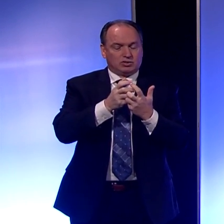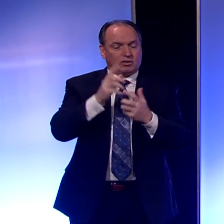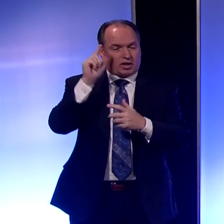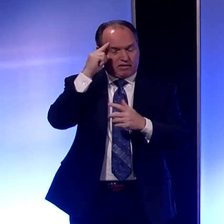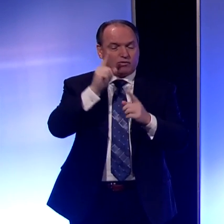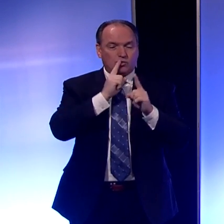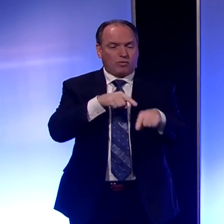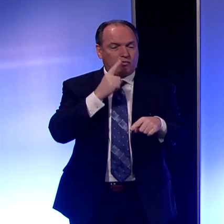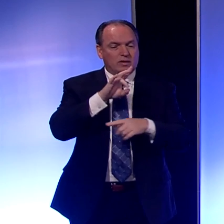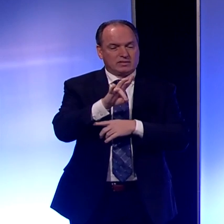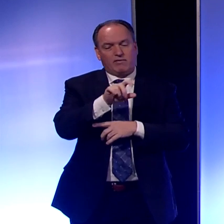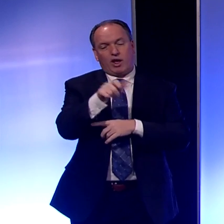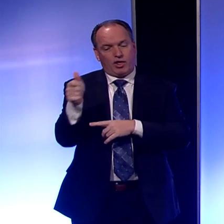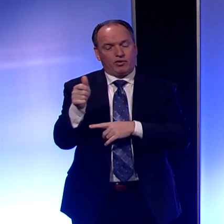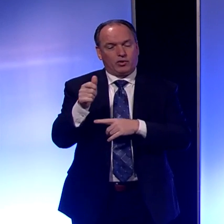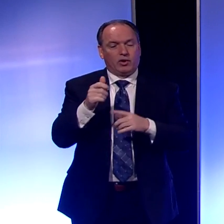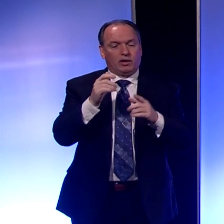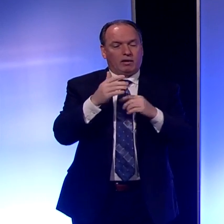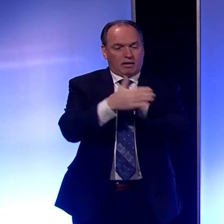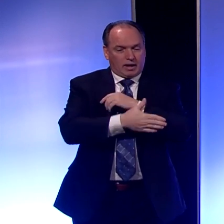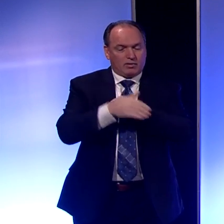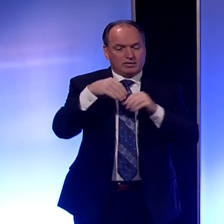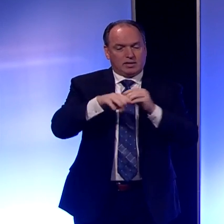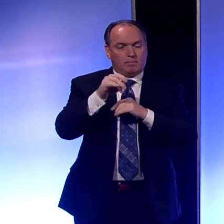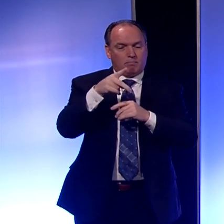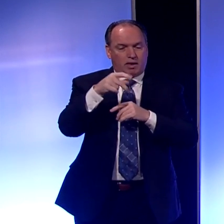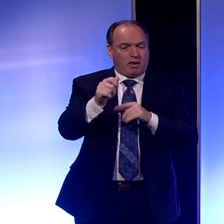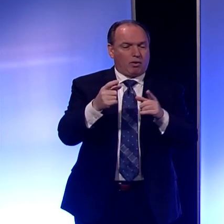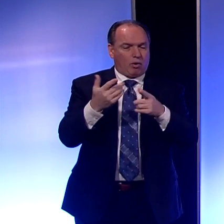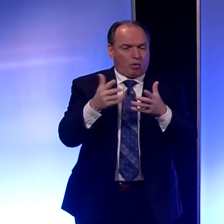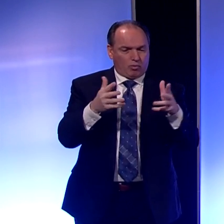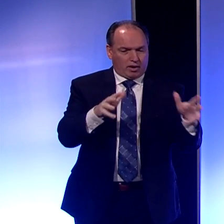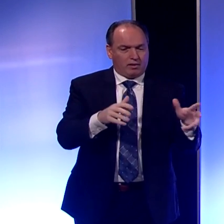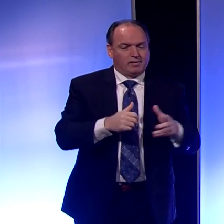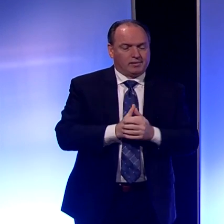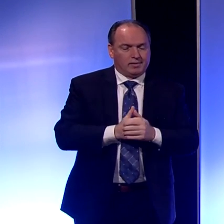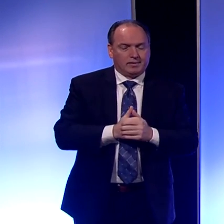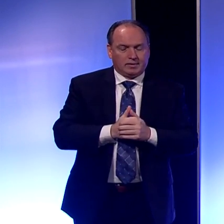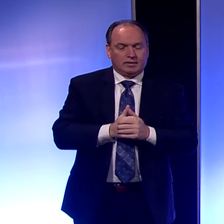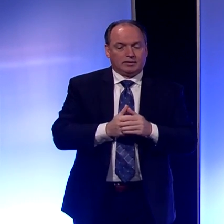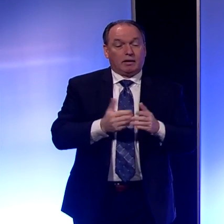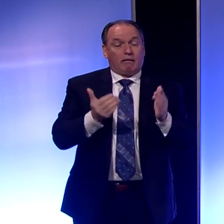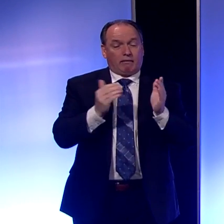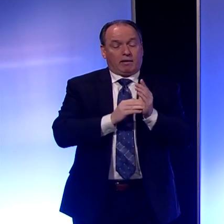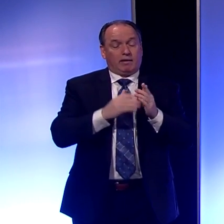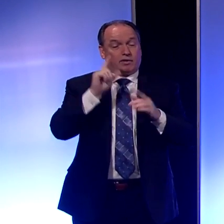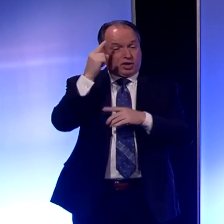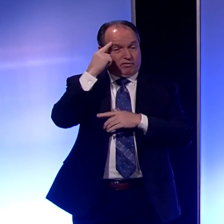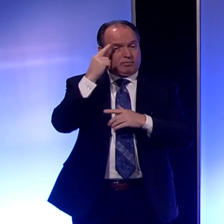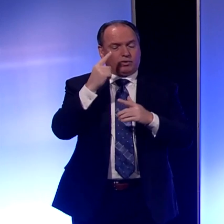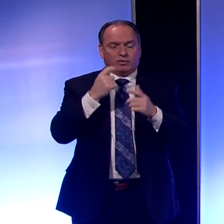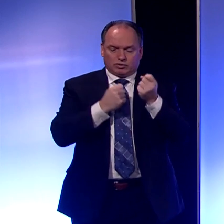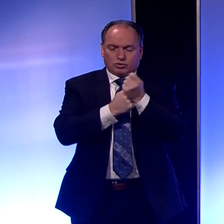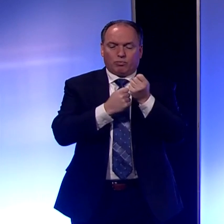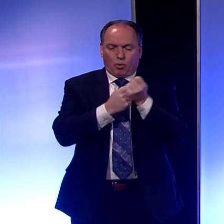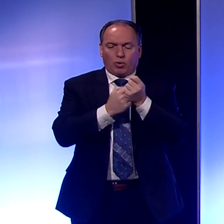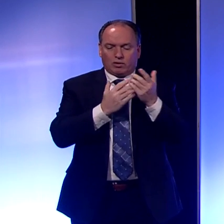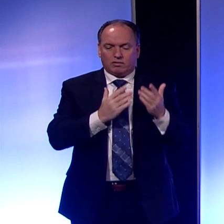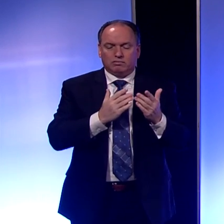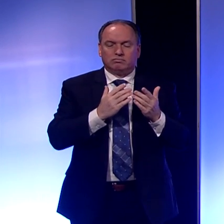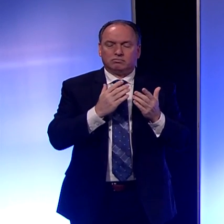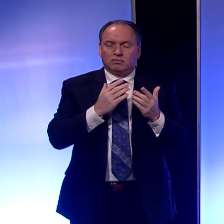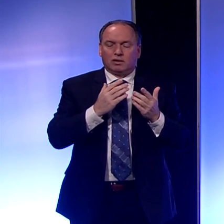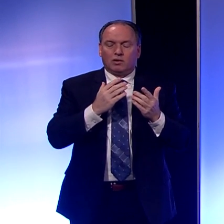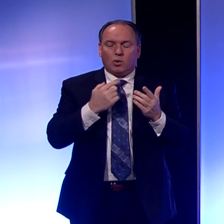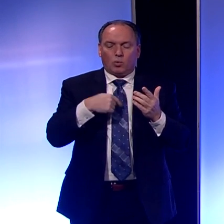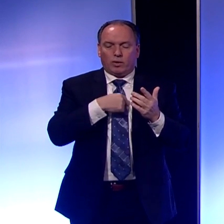other counties in Pennsylvania already. As I said, the governor is in support of what